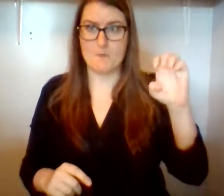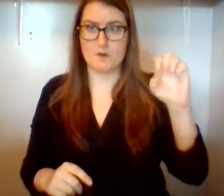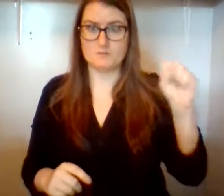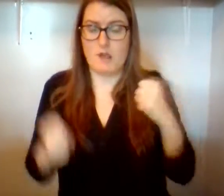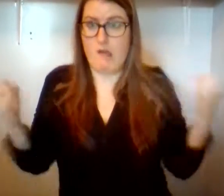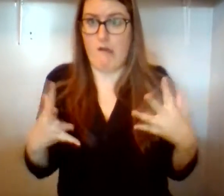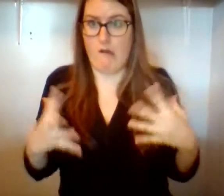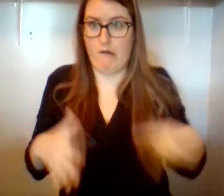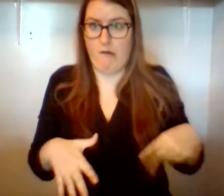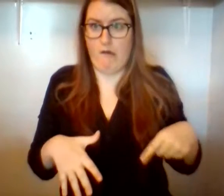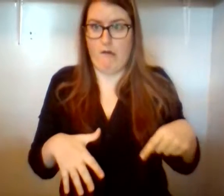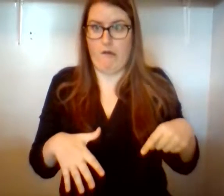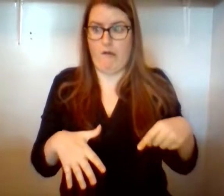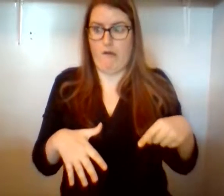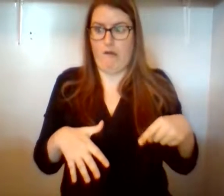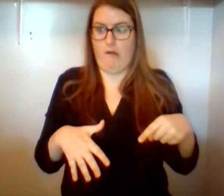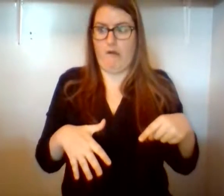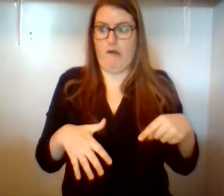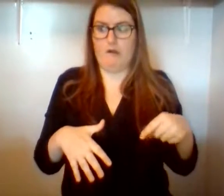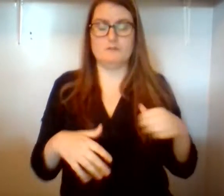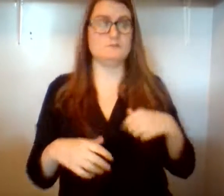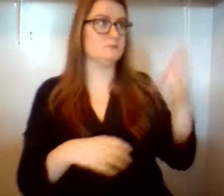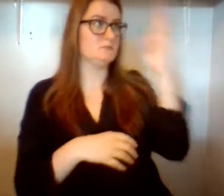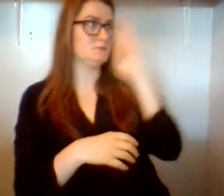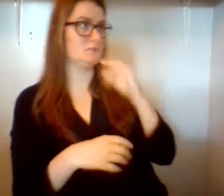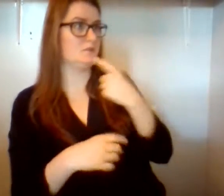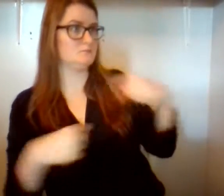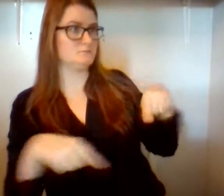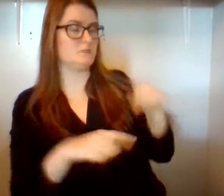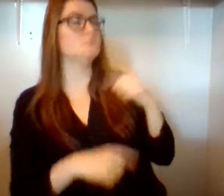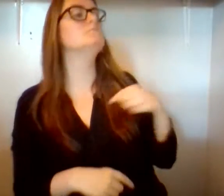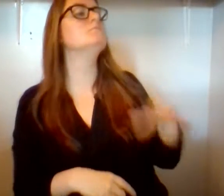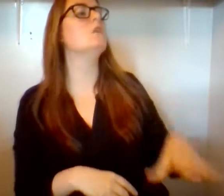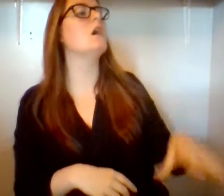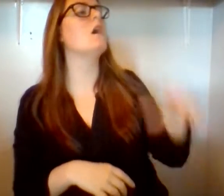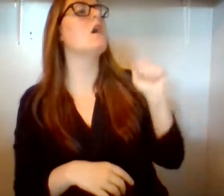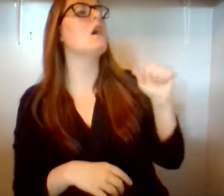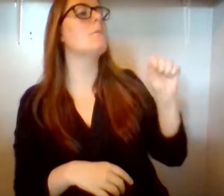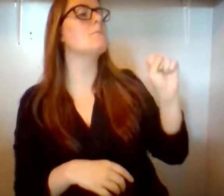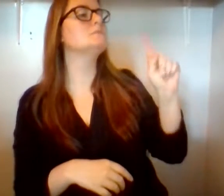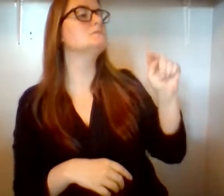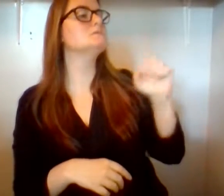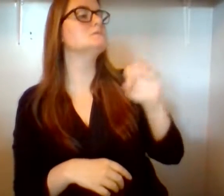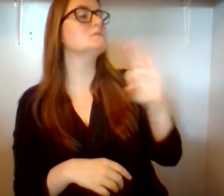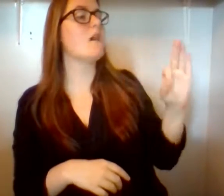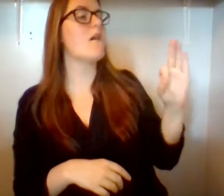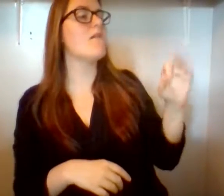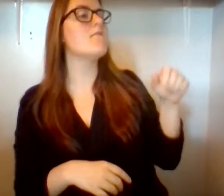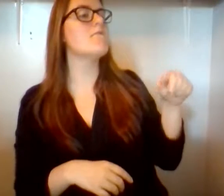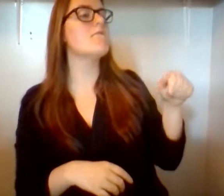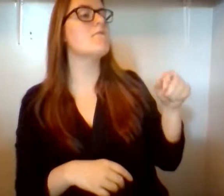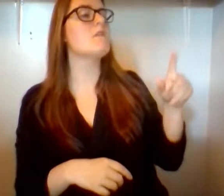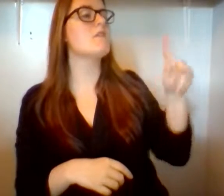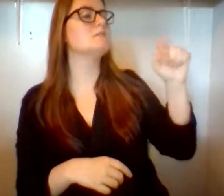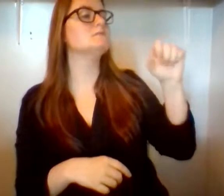realize that it was no use arguing with God. He reached out, and as he grabbed the tail of the snake, he turned back into his shepherd's staff.